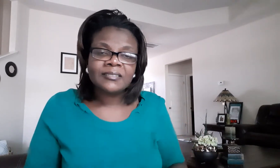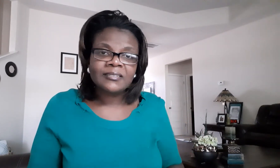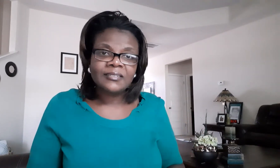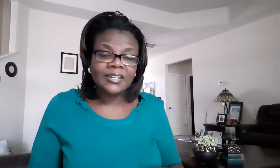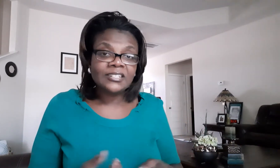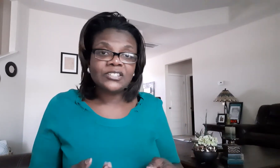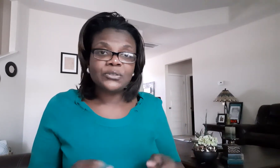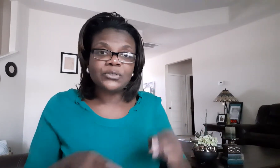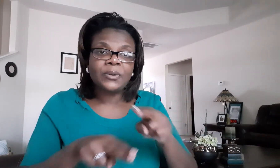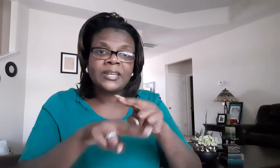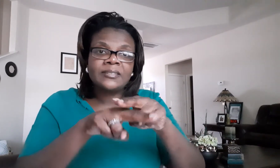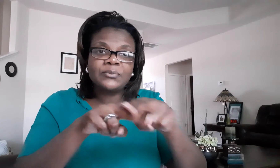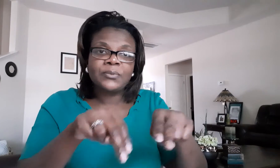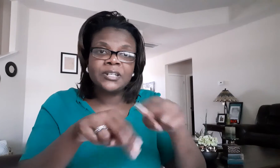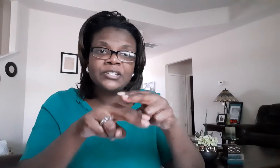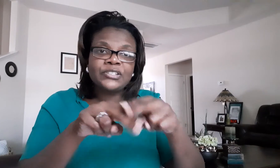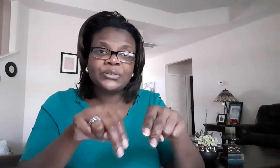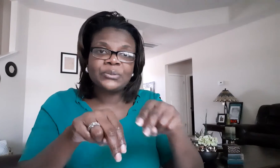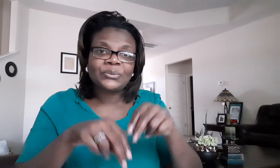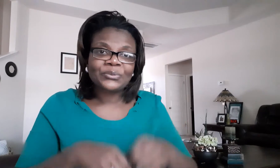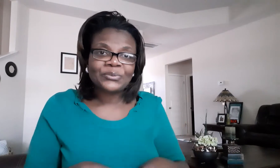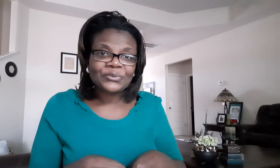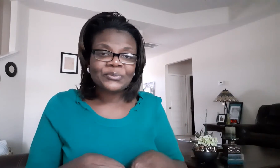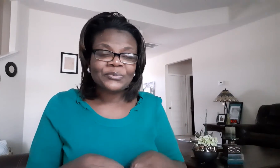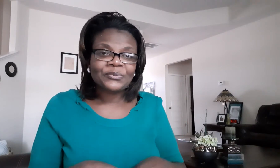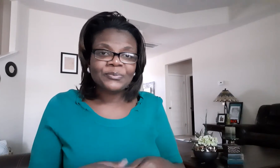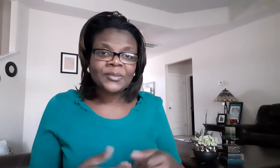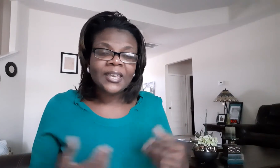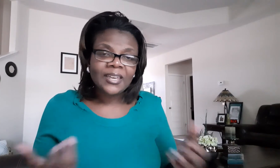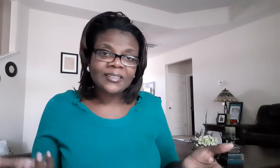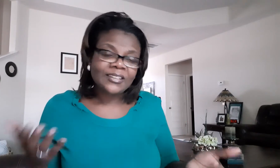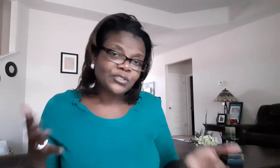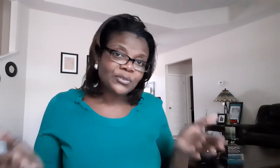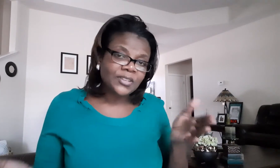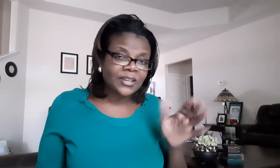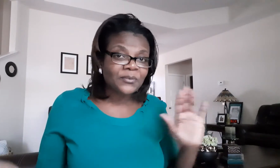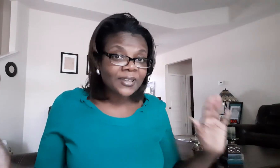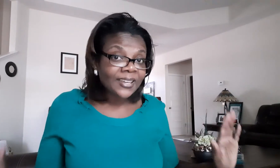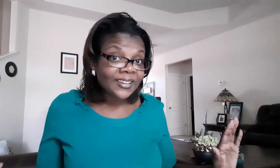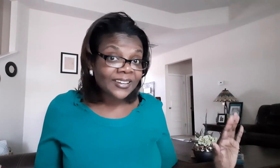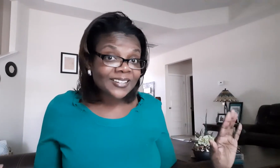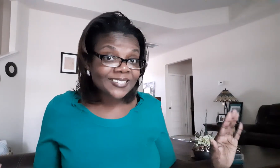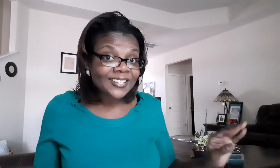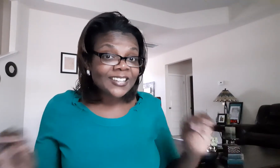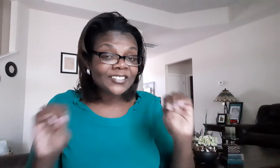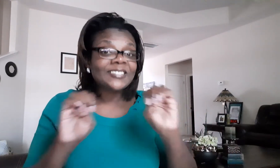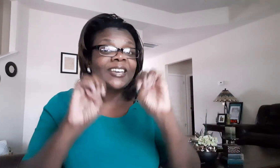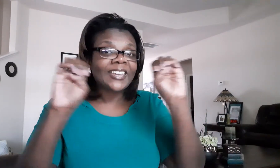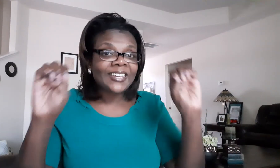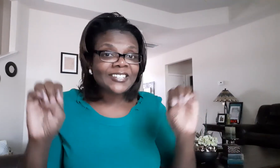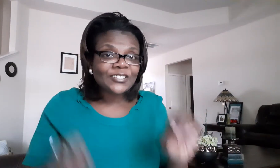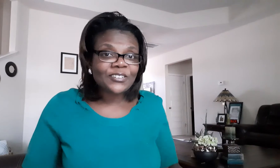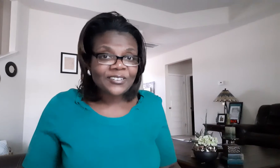and just do it twice one two and that's your sign for eggs so you say easter